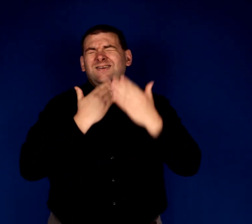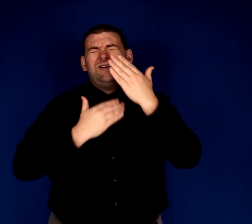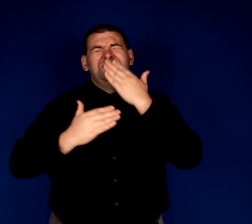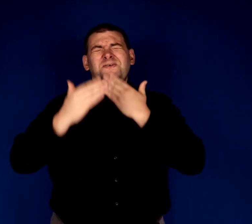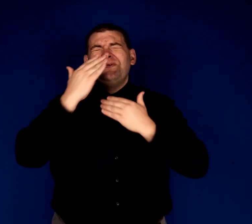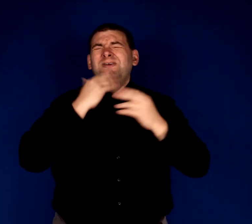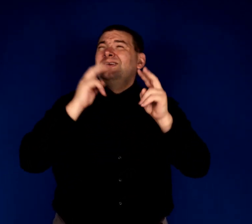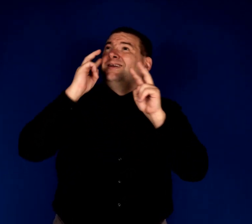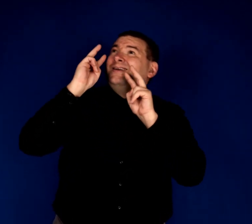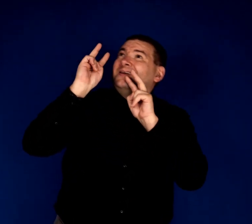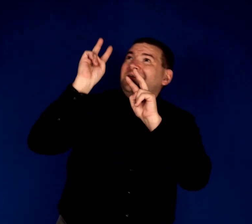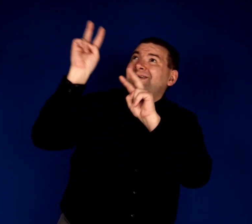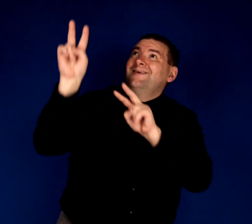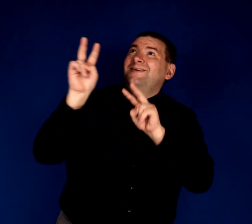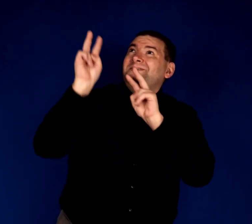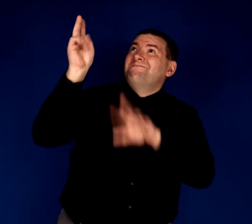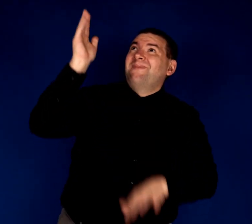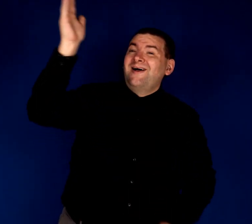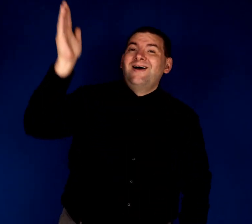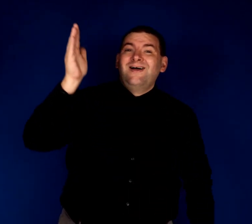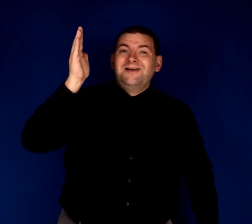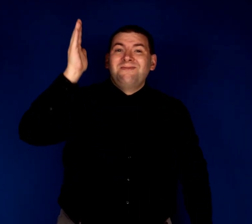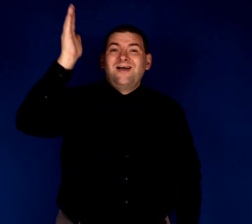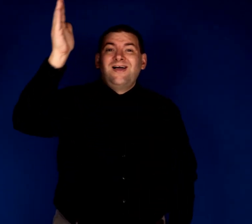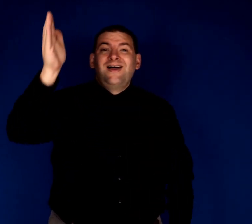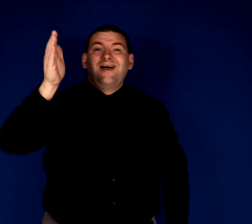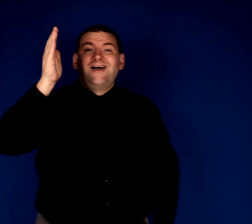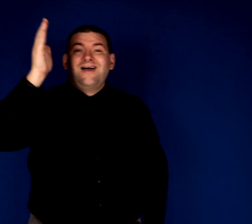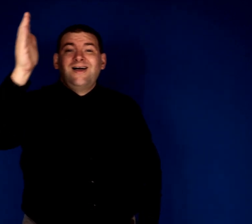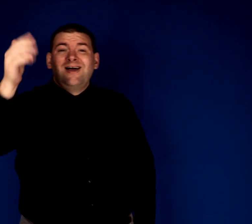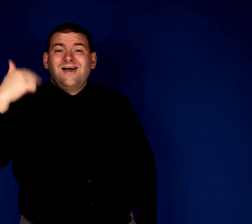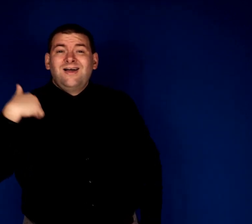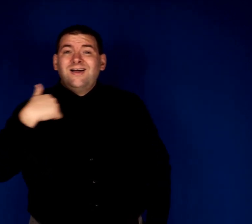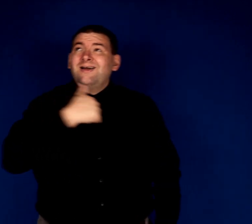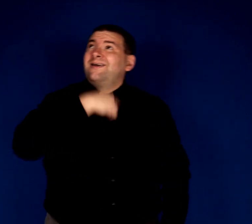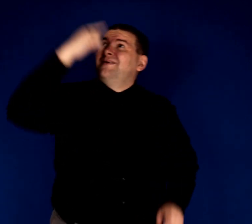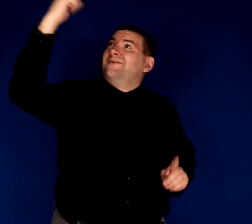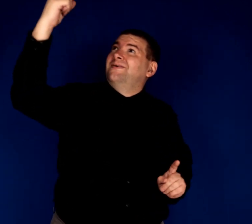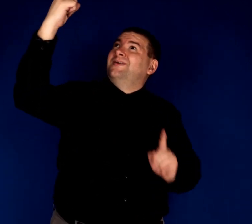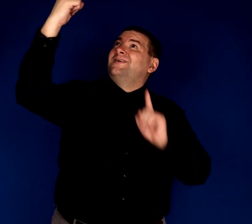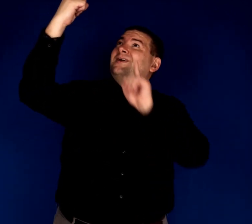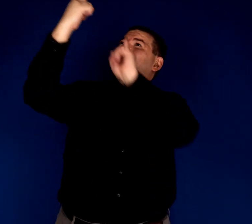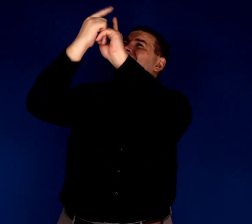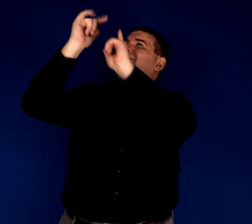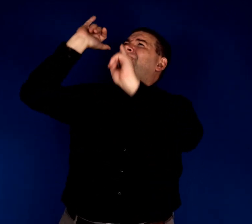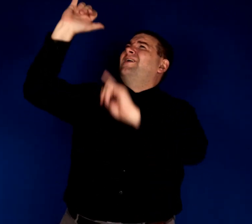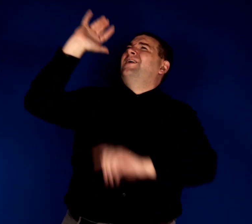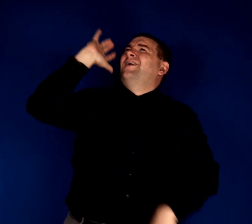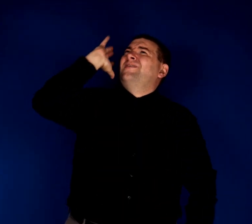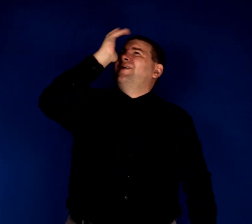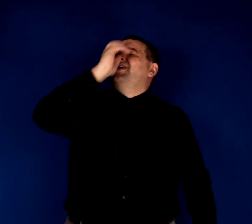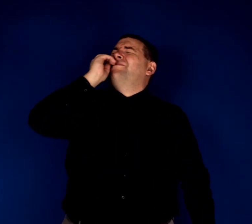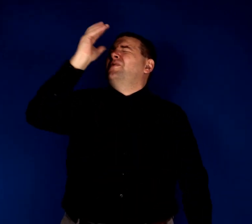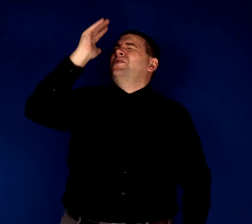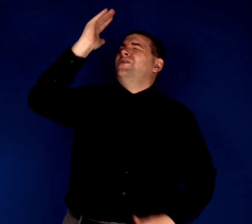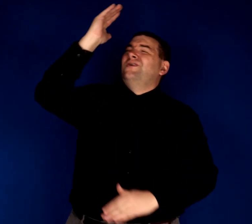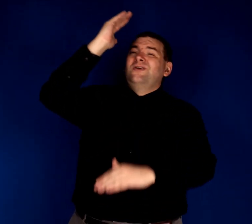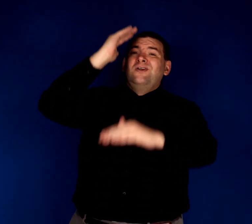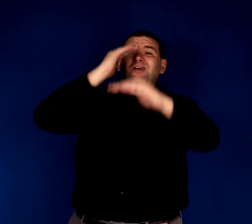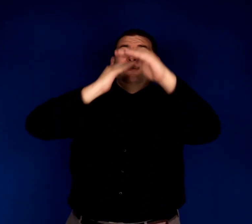sweet by and by We shall be on that beautiful